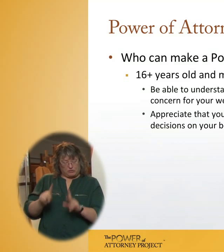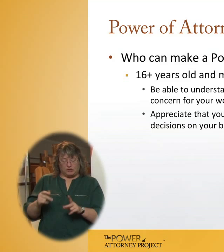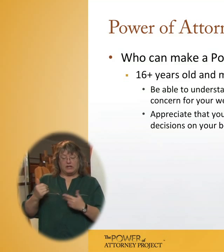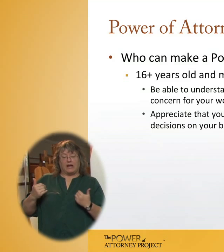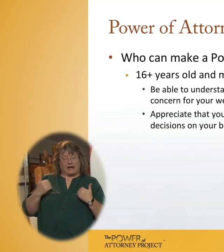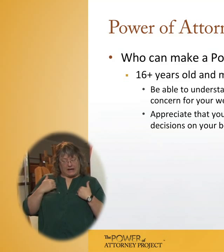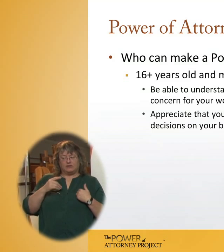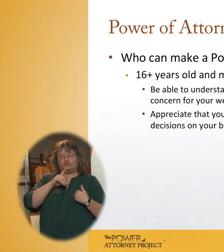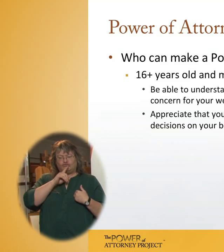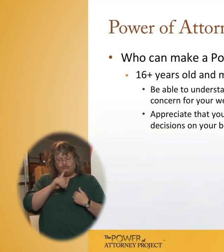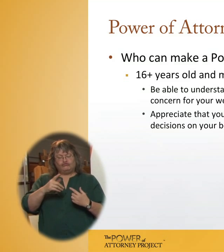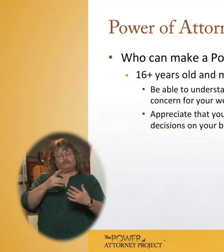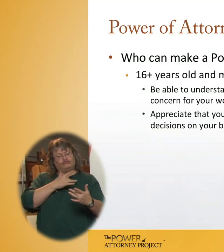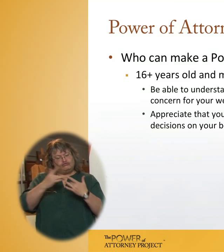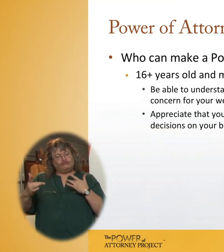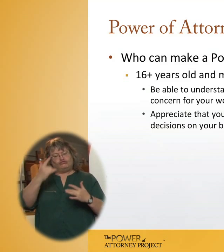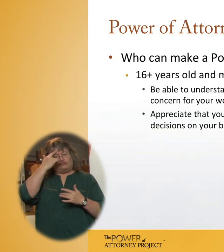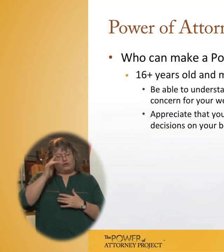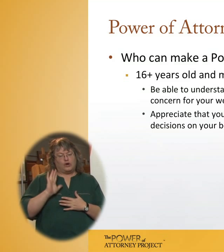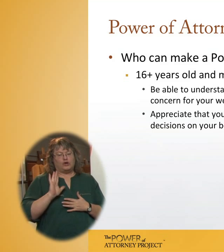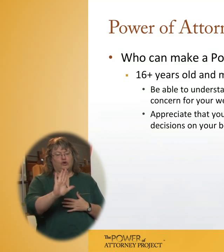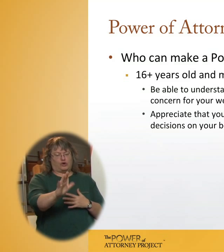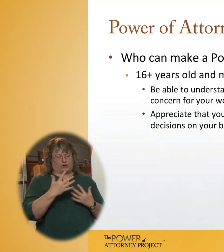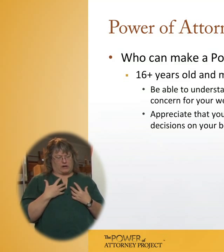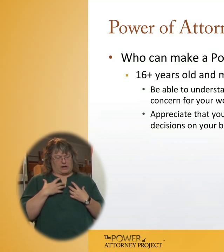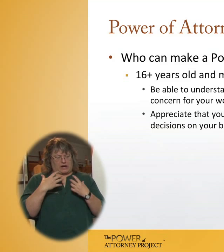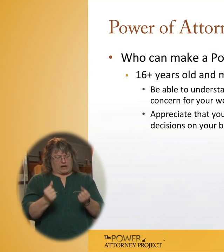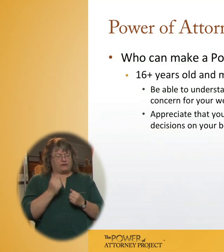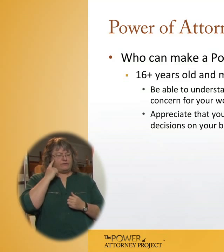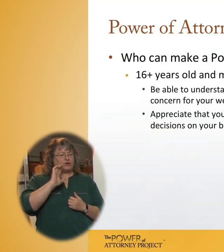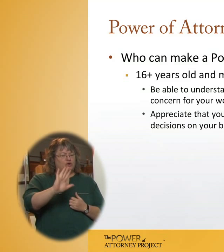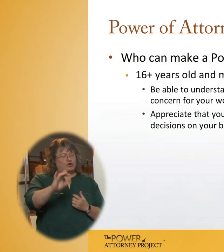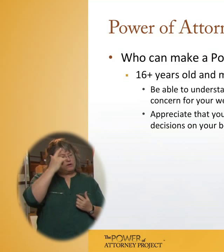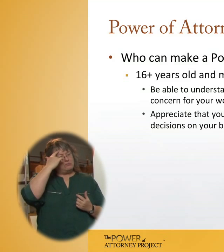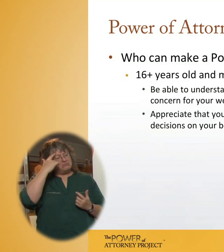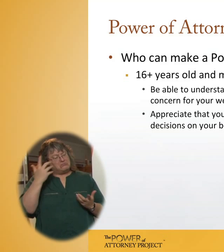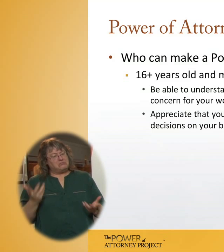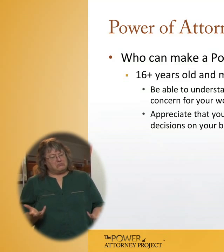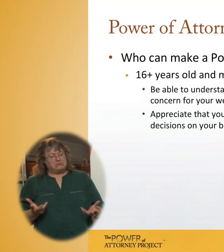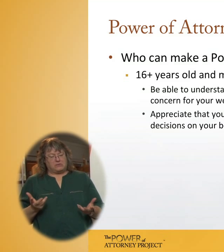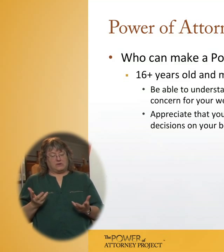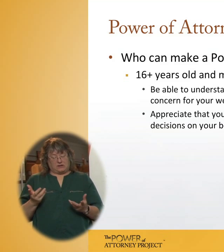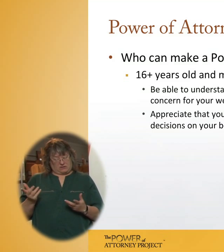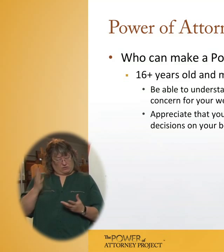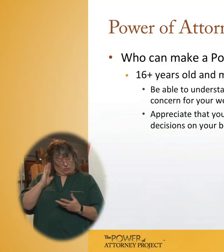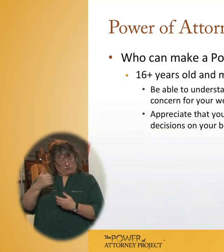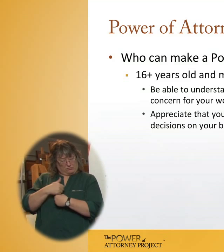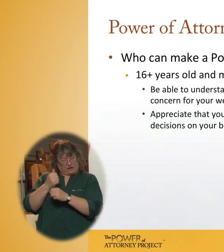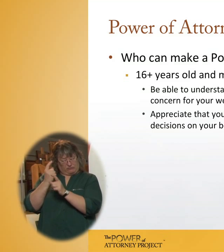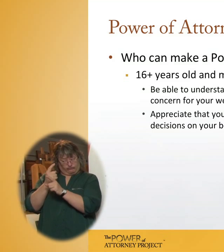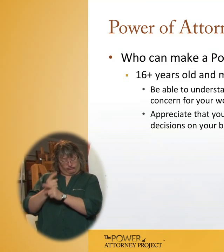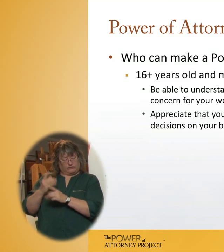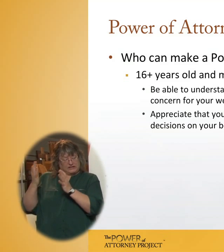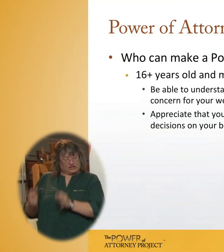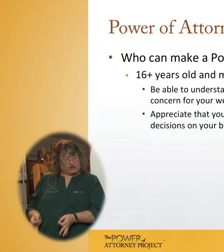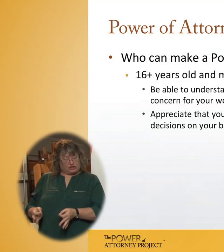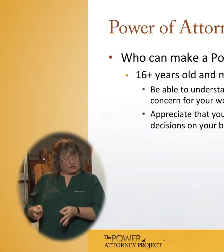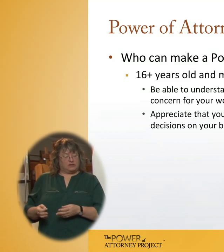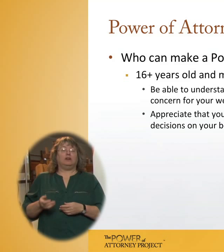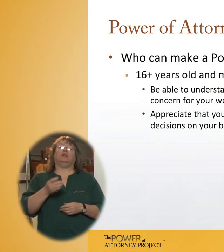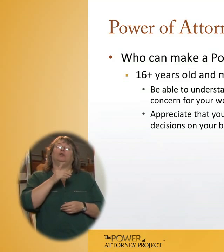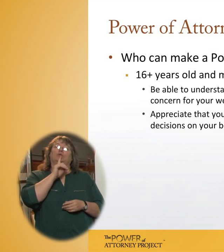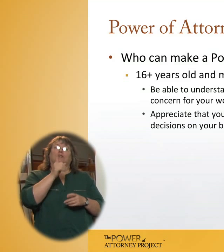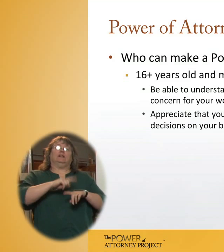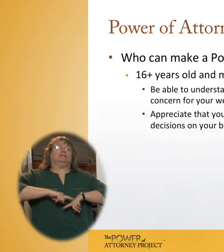genuine concern for your welfare in terms of making personal care decisions for you? So again, slightly different